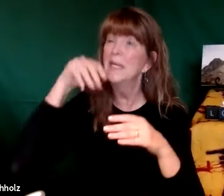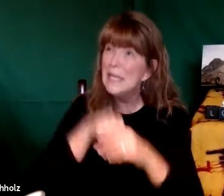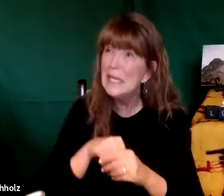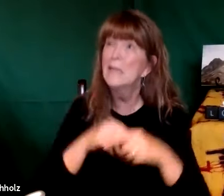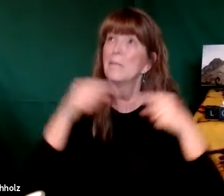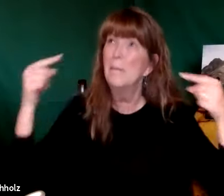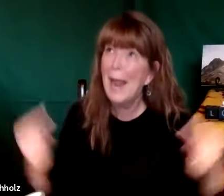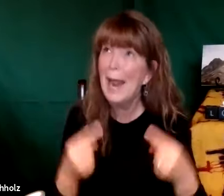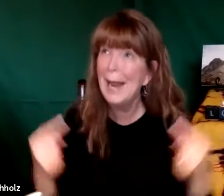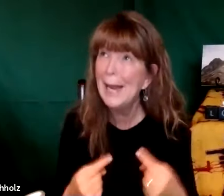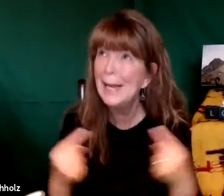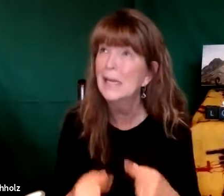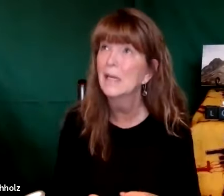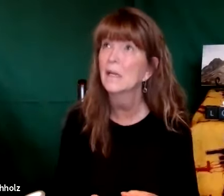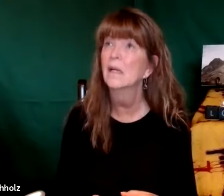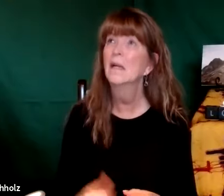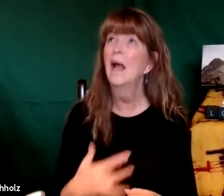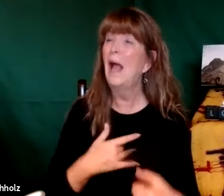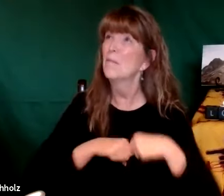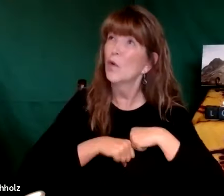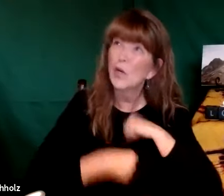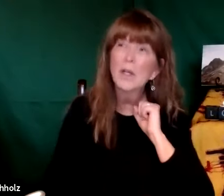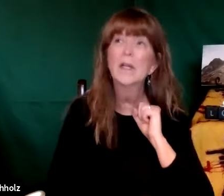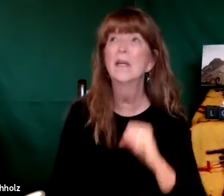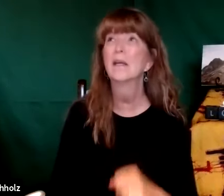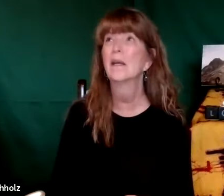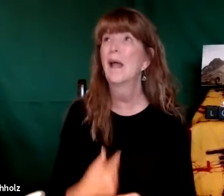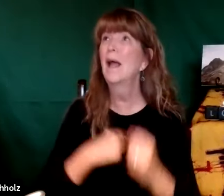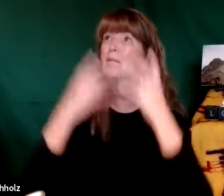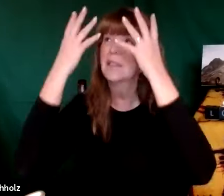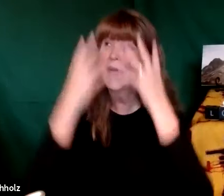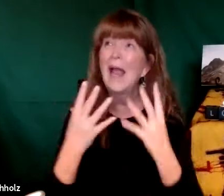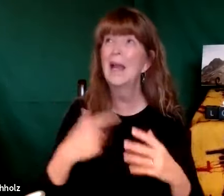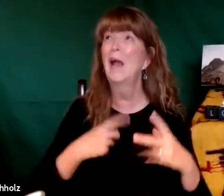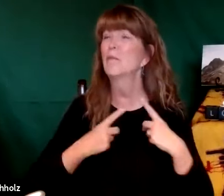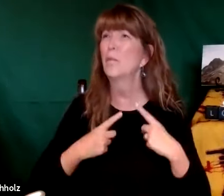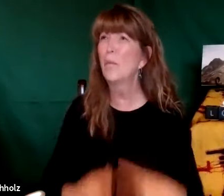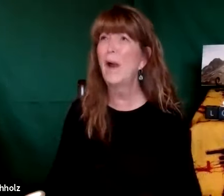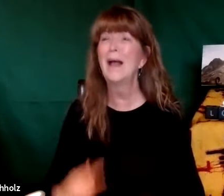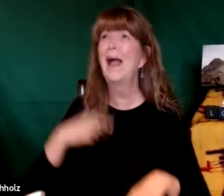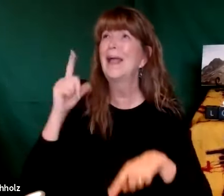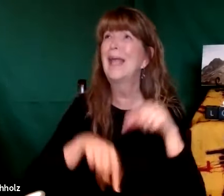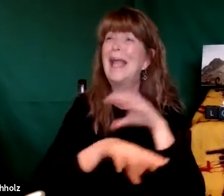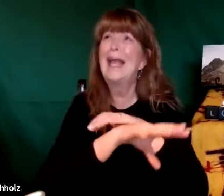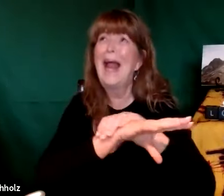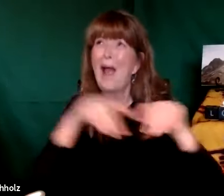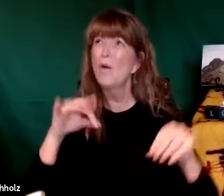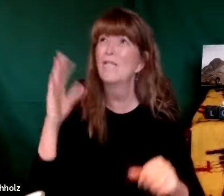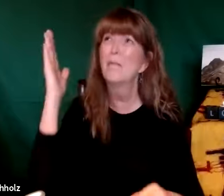here where are you to comfort me where are you to comfort us we're grieving we're